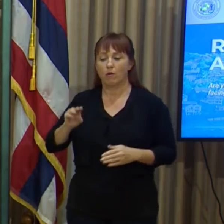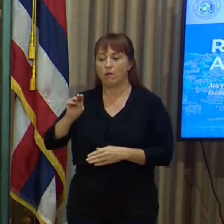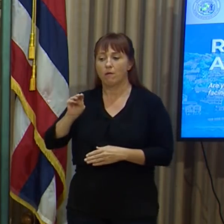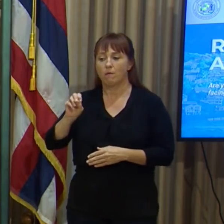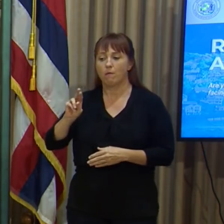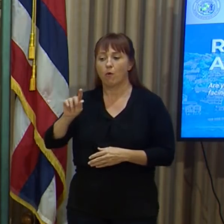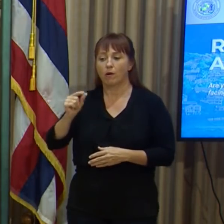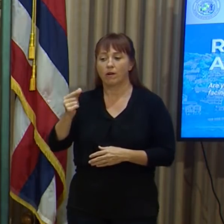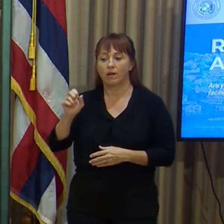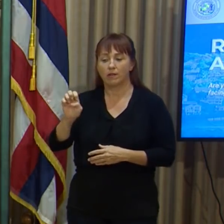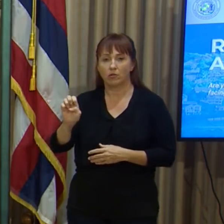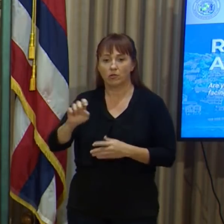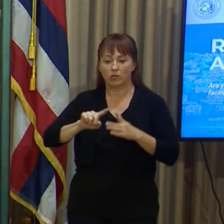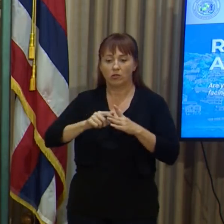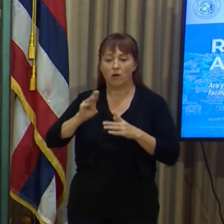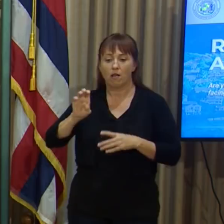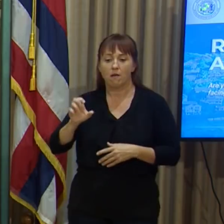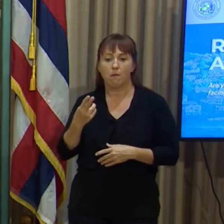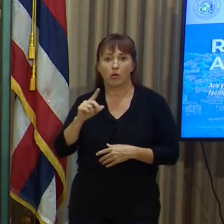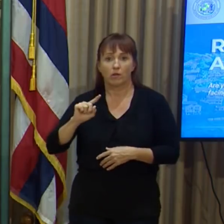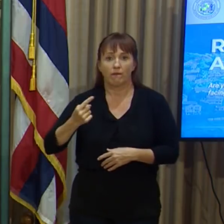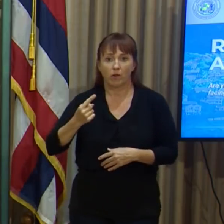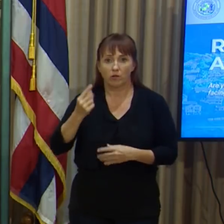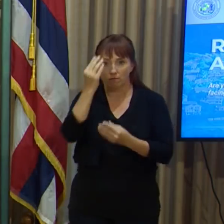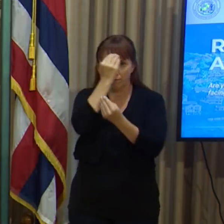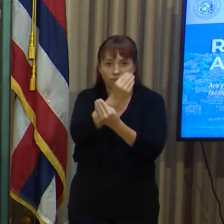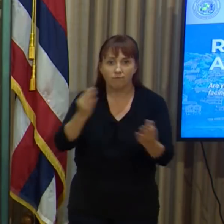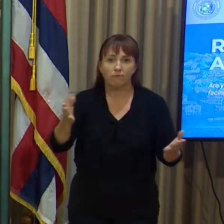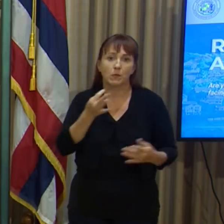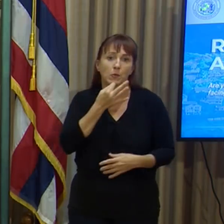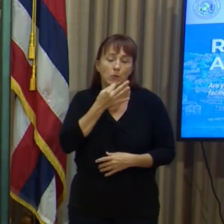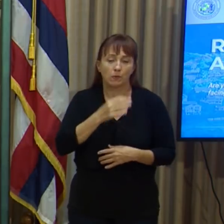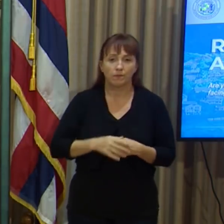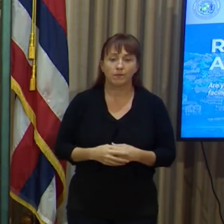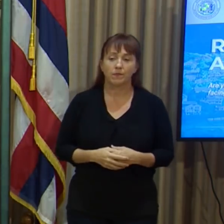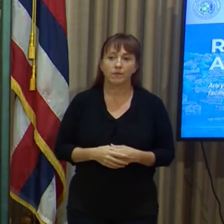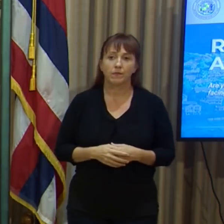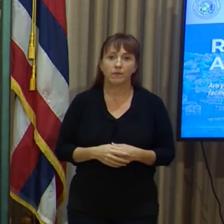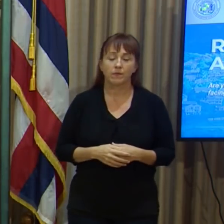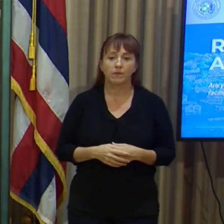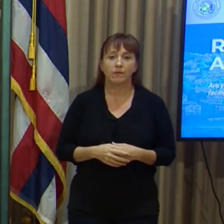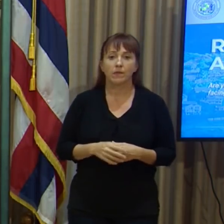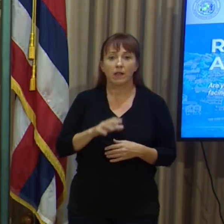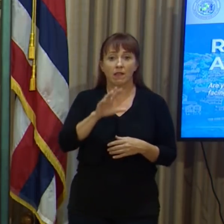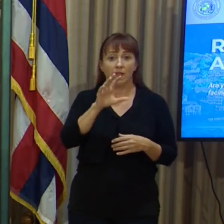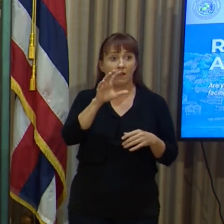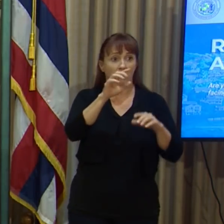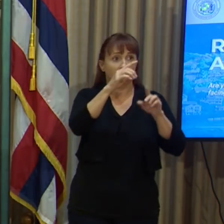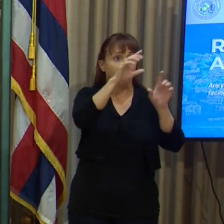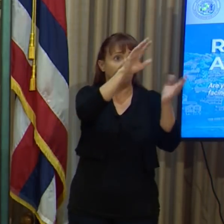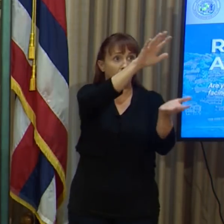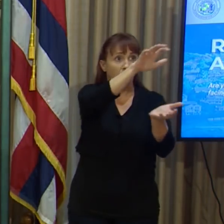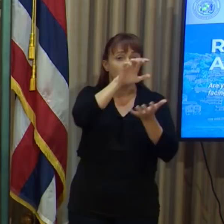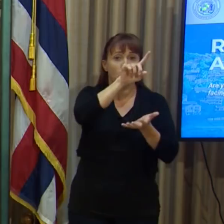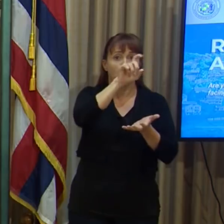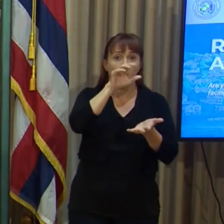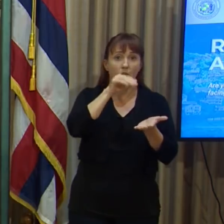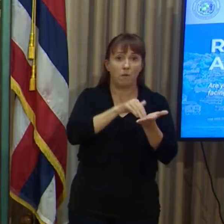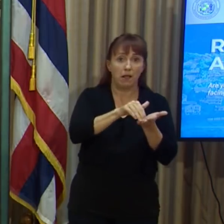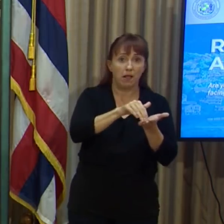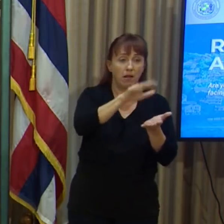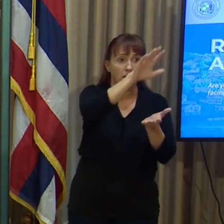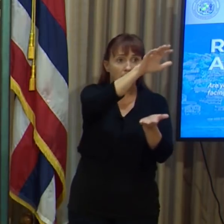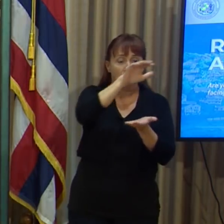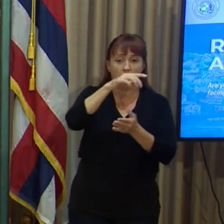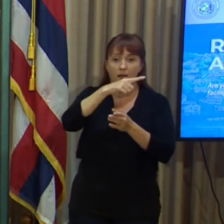1st will be announced shortly. The remaining balance of 50 million dollars will be dedicated to